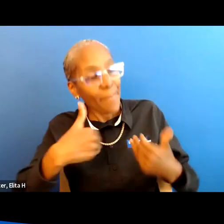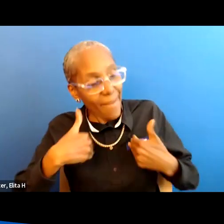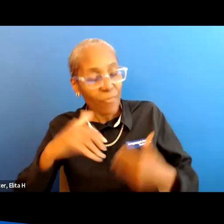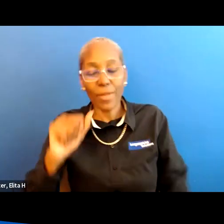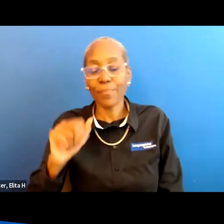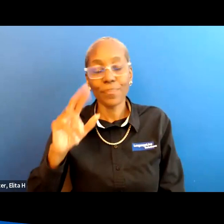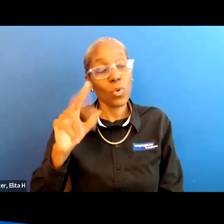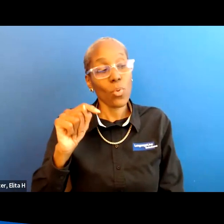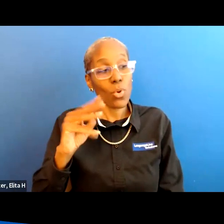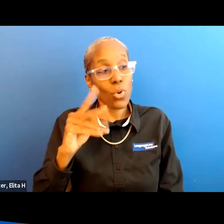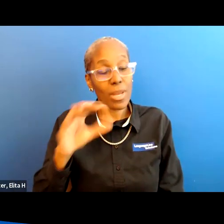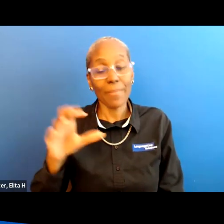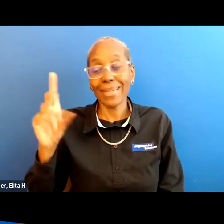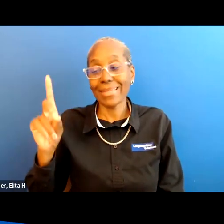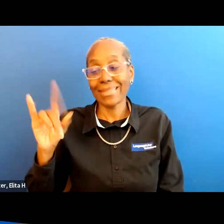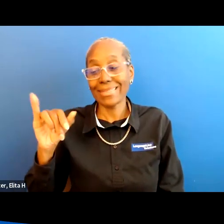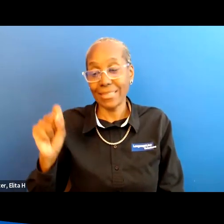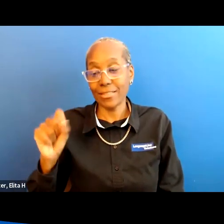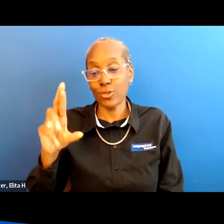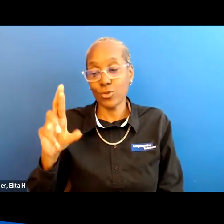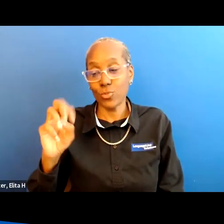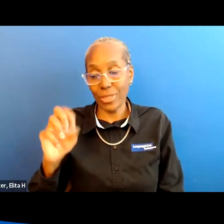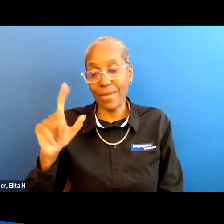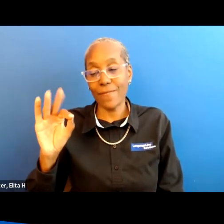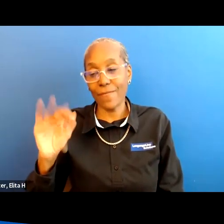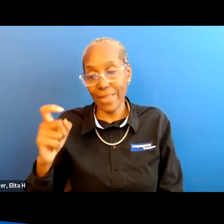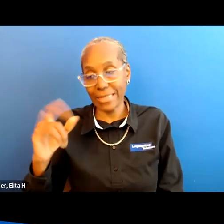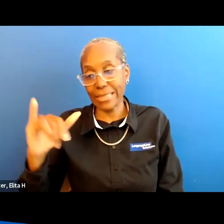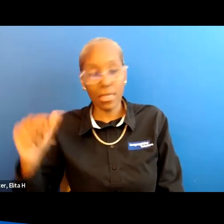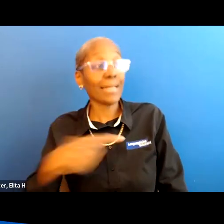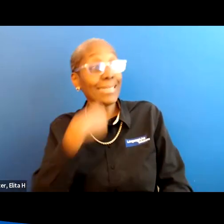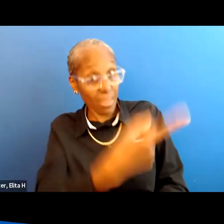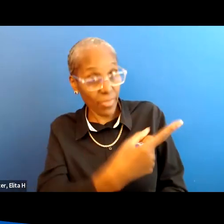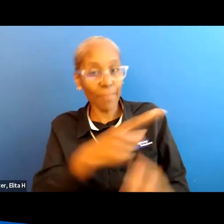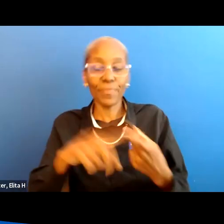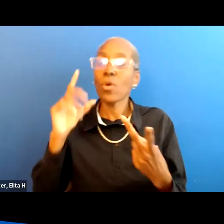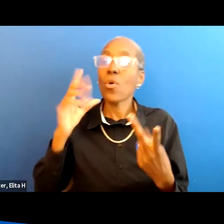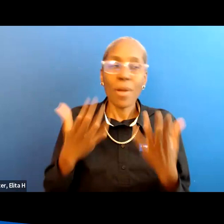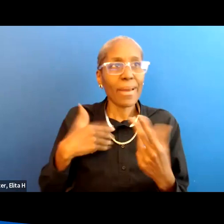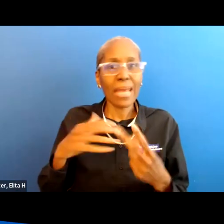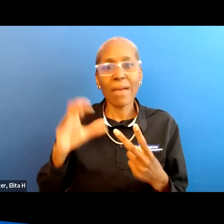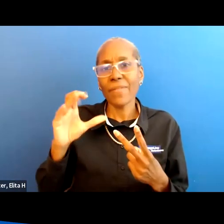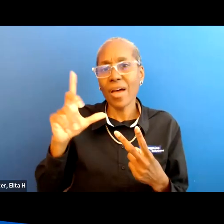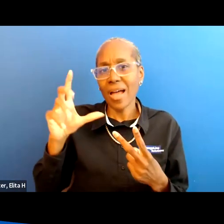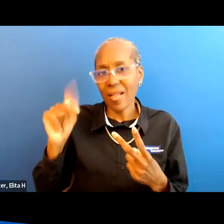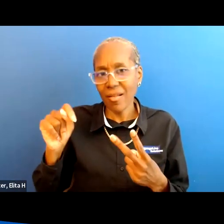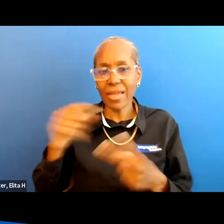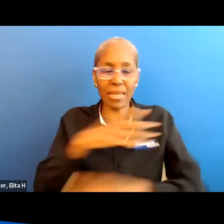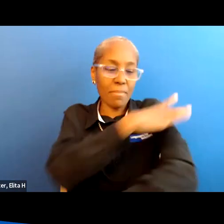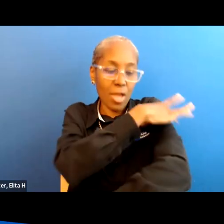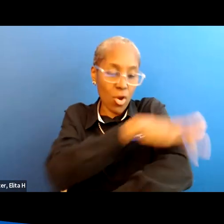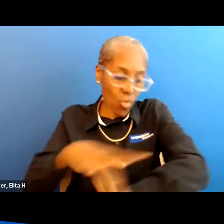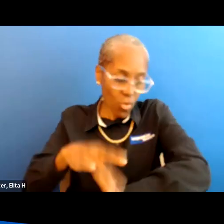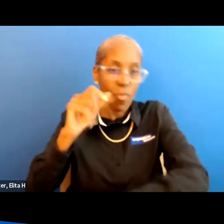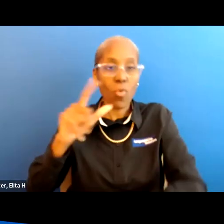dysreflexia i might be having a clot in in my leg or my arm a lot of times people get clots